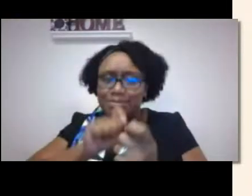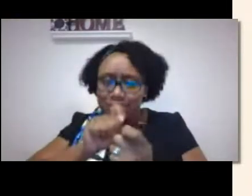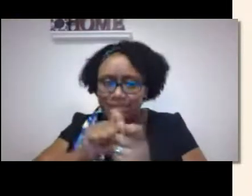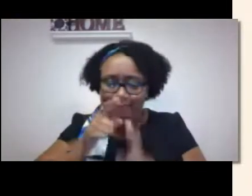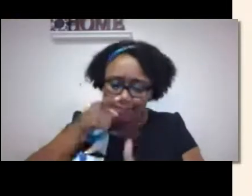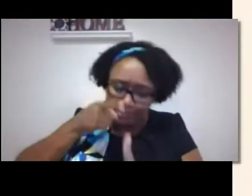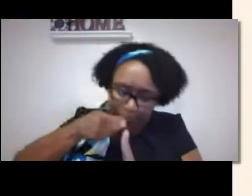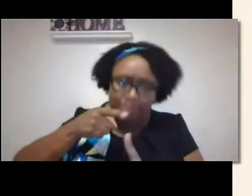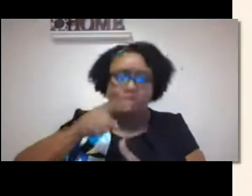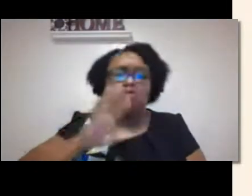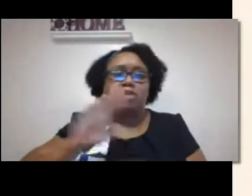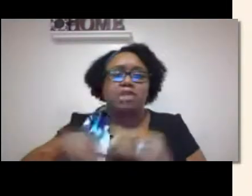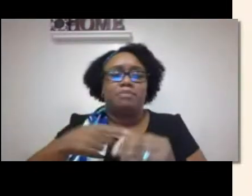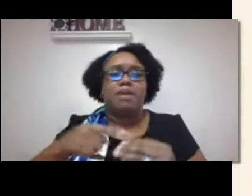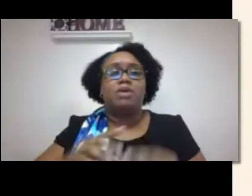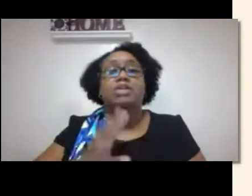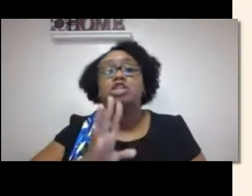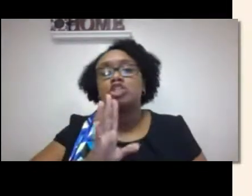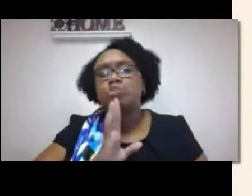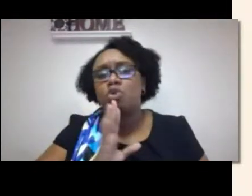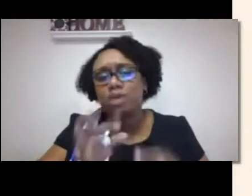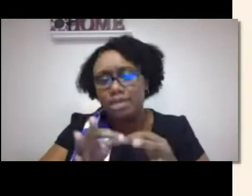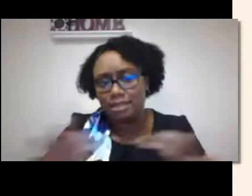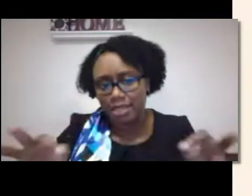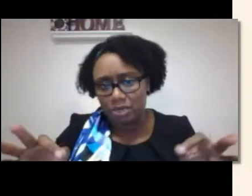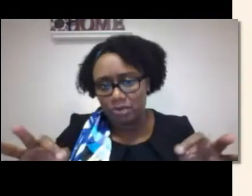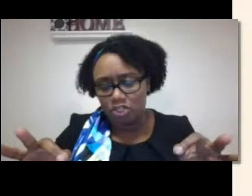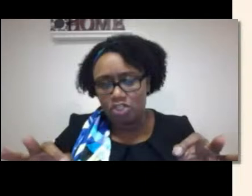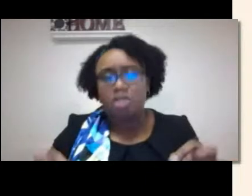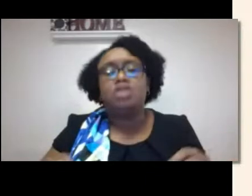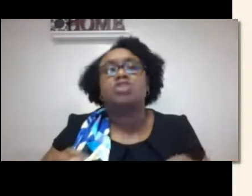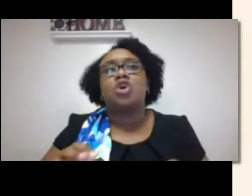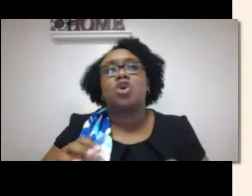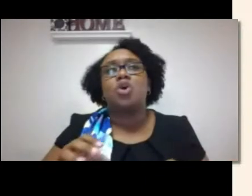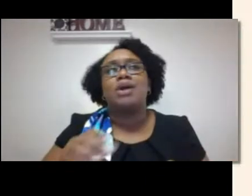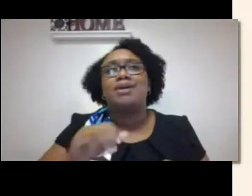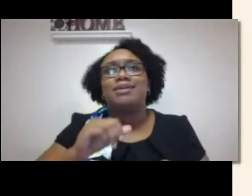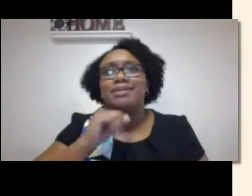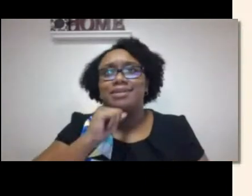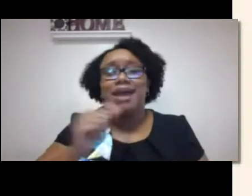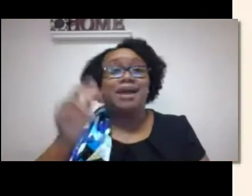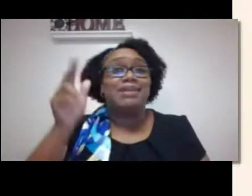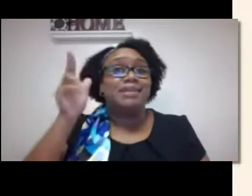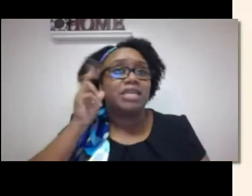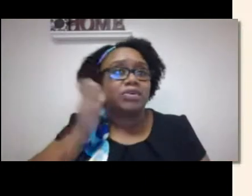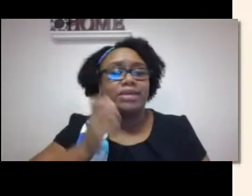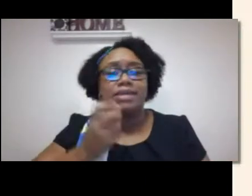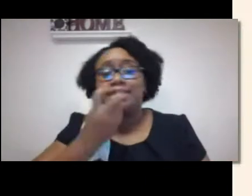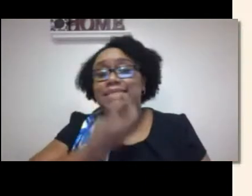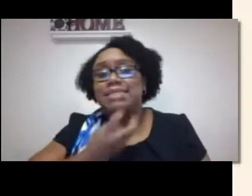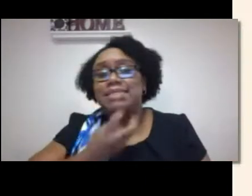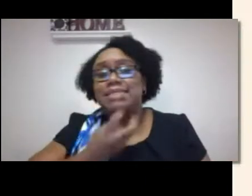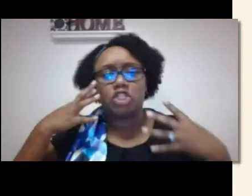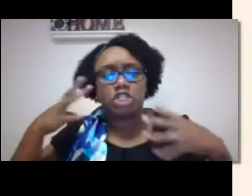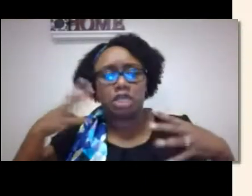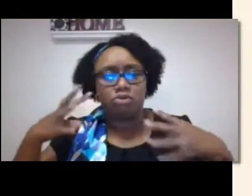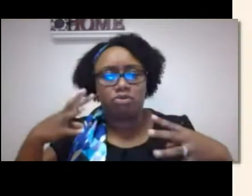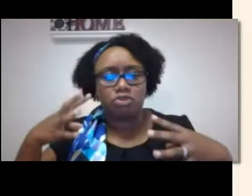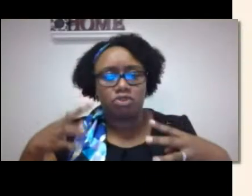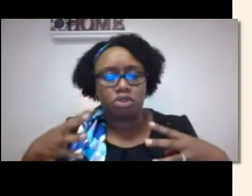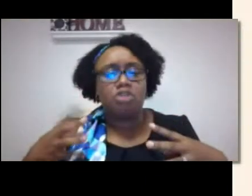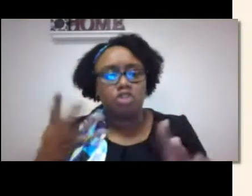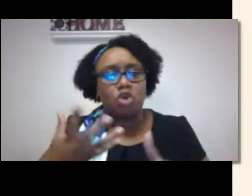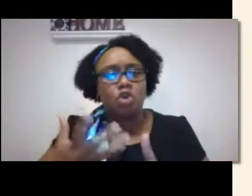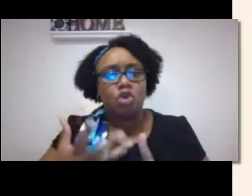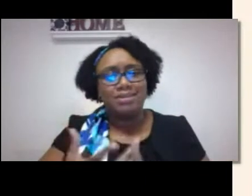or not hearing other sounds. What we're talking about specifically is spoken language,